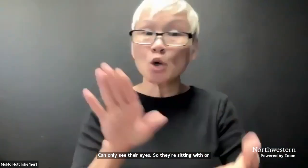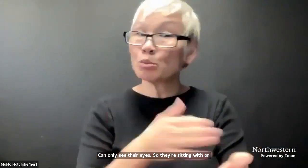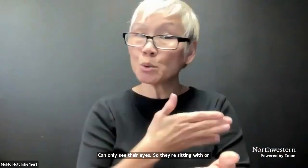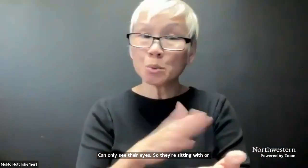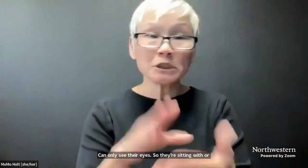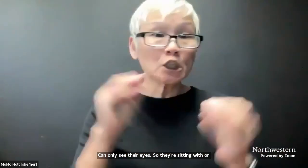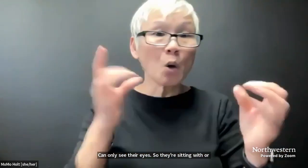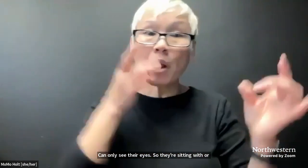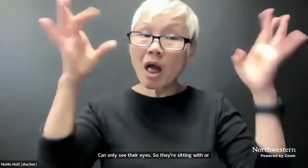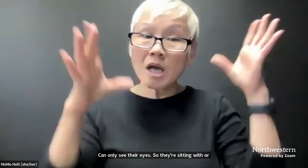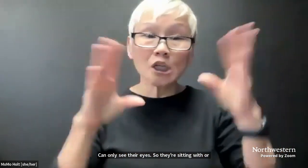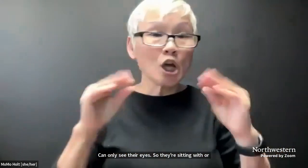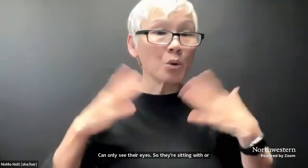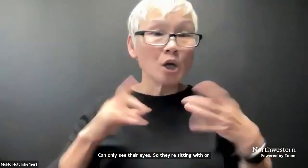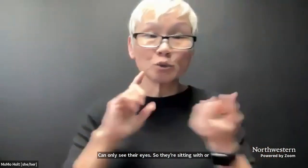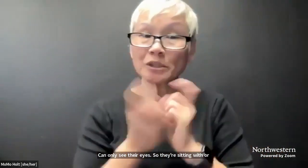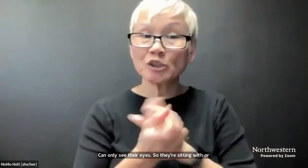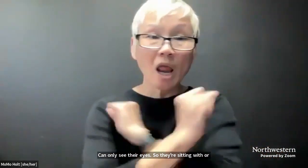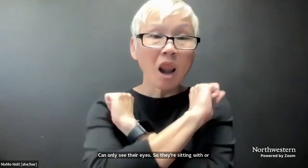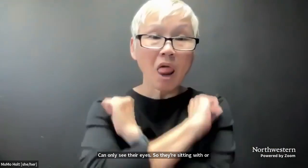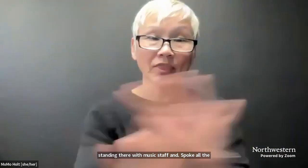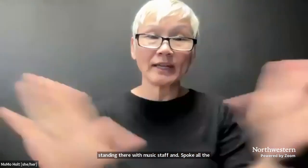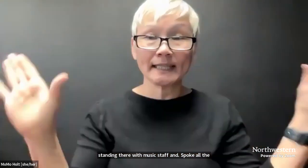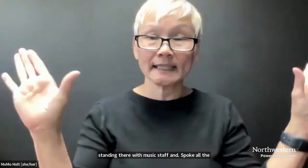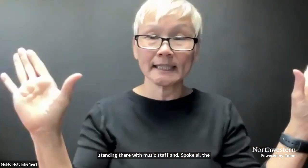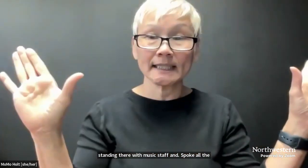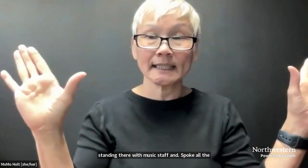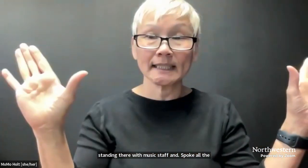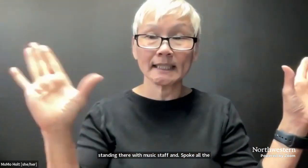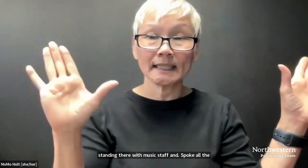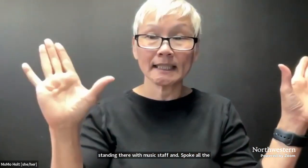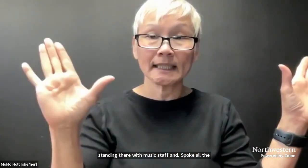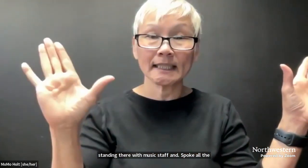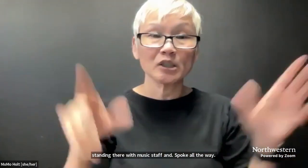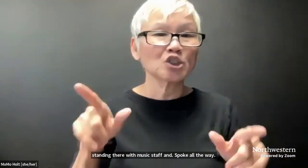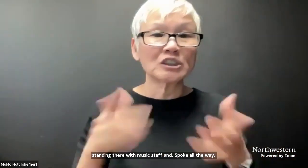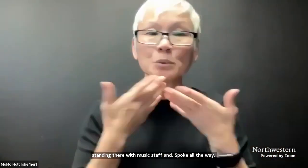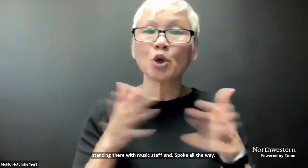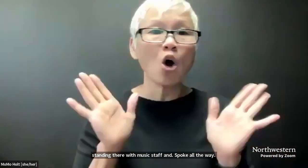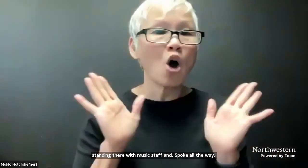all the way. No movements, no music, no lighting, no costume change, nothing.